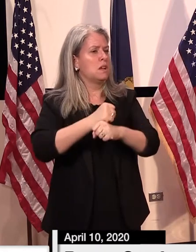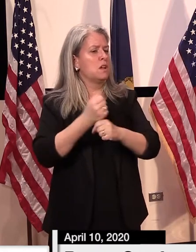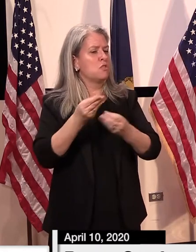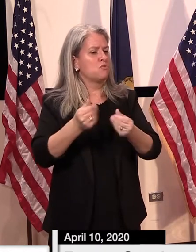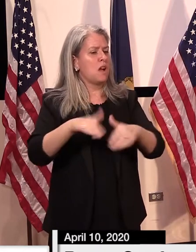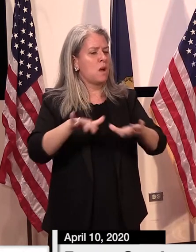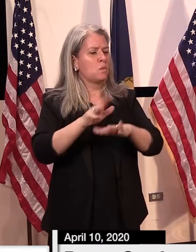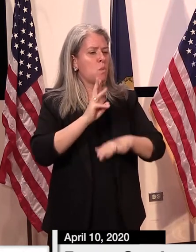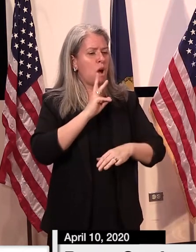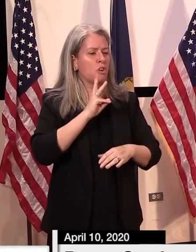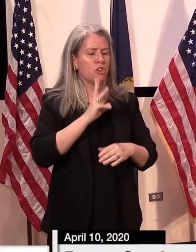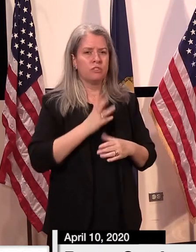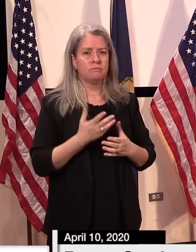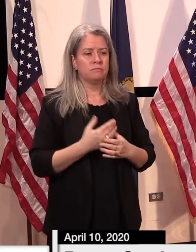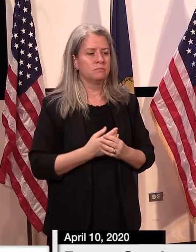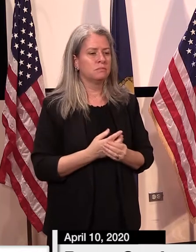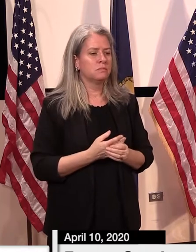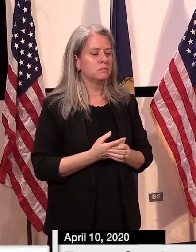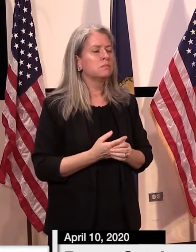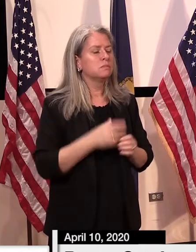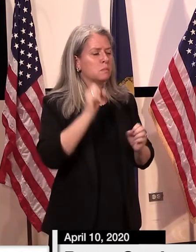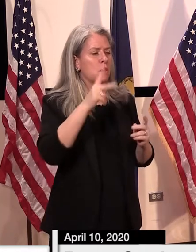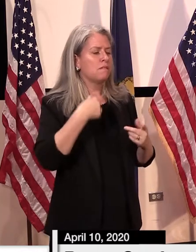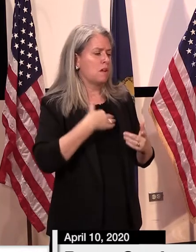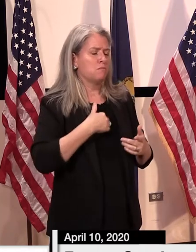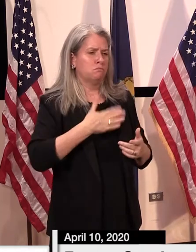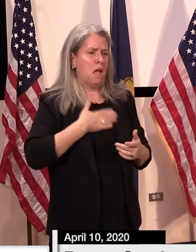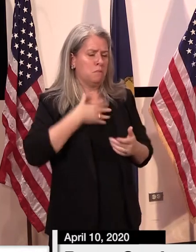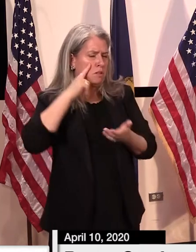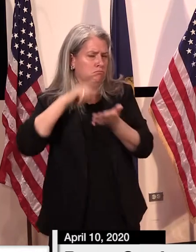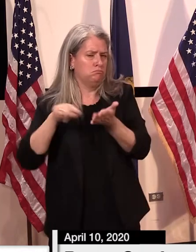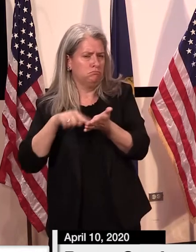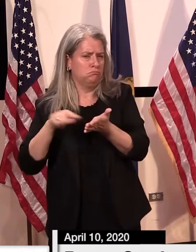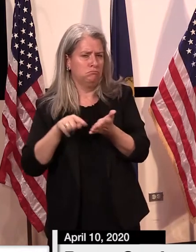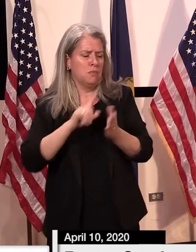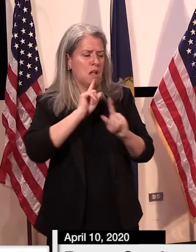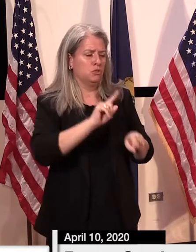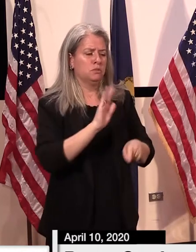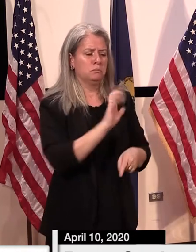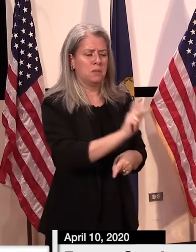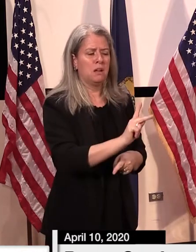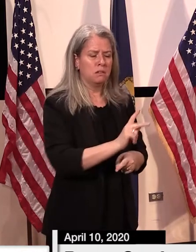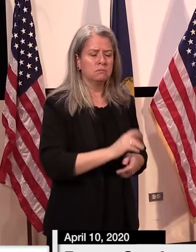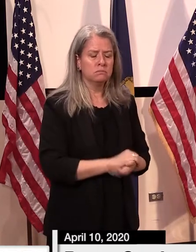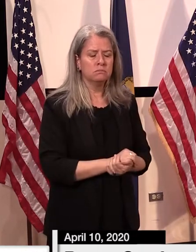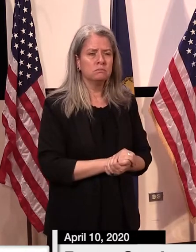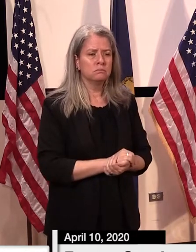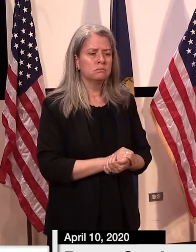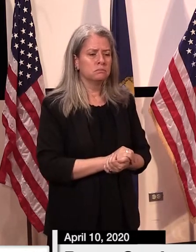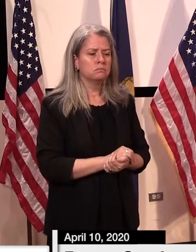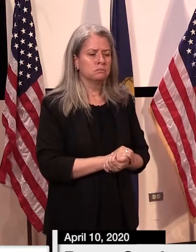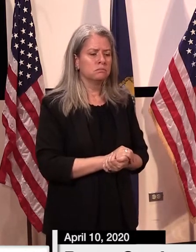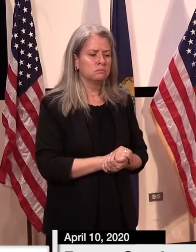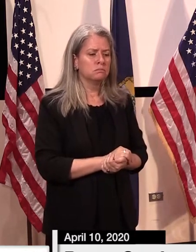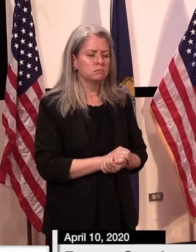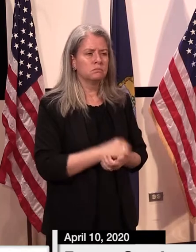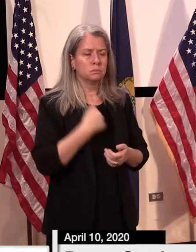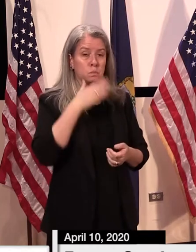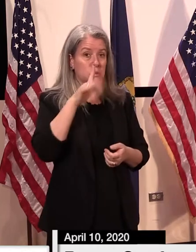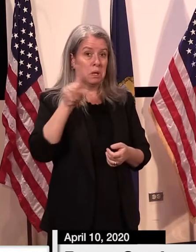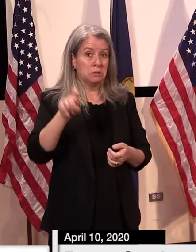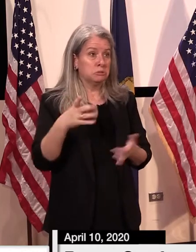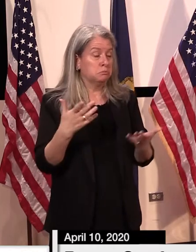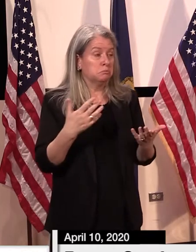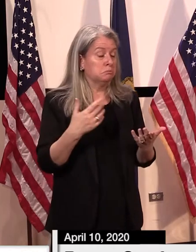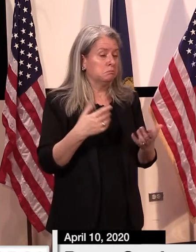COVID-19. I will be happy to get back to you on that, and we'll ask them.